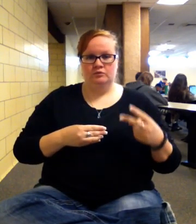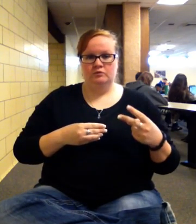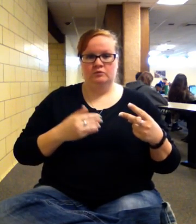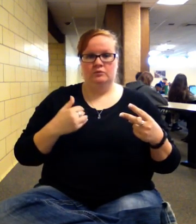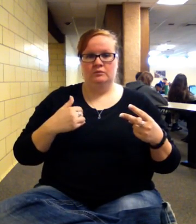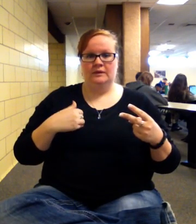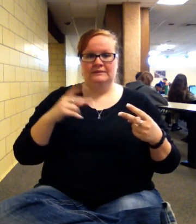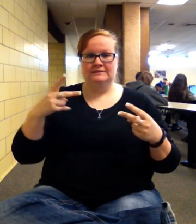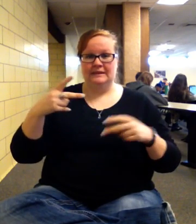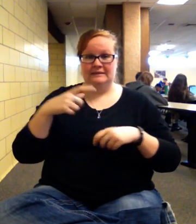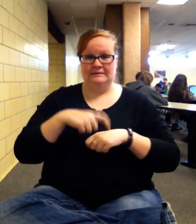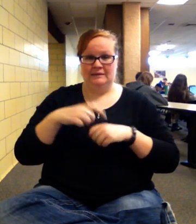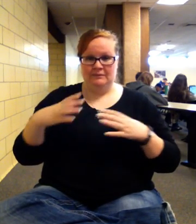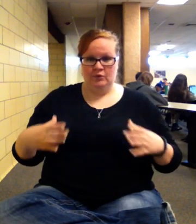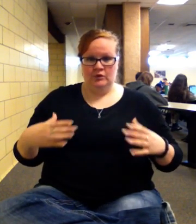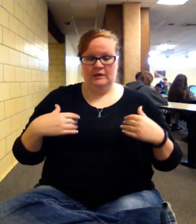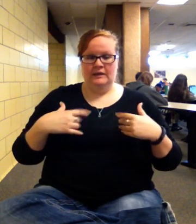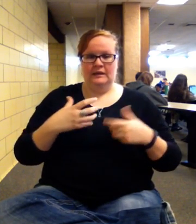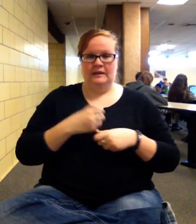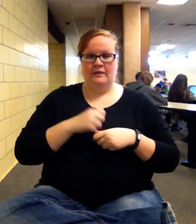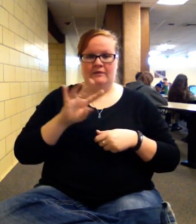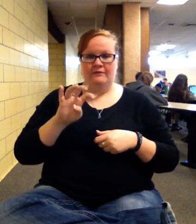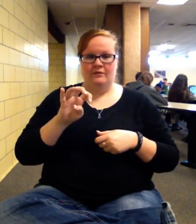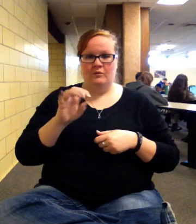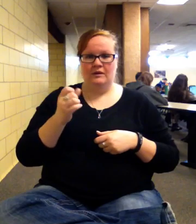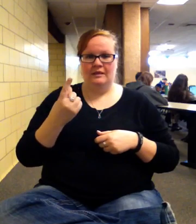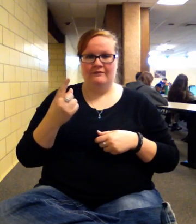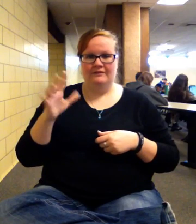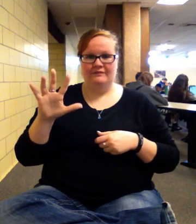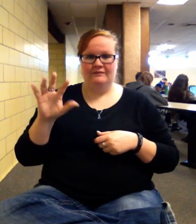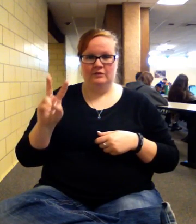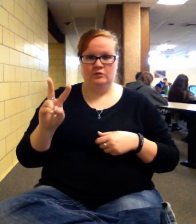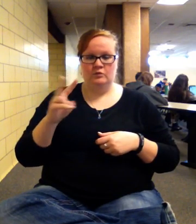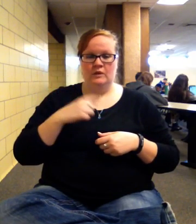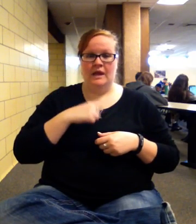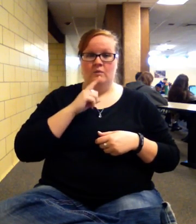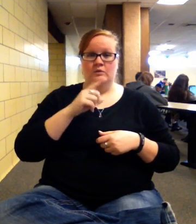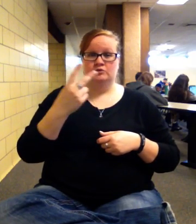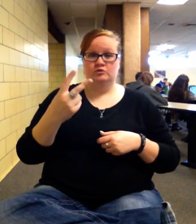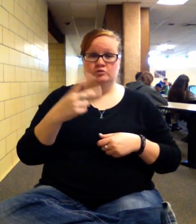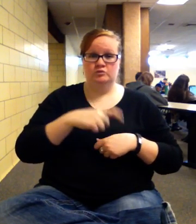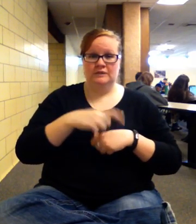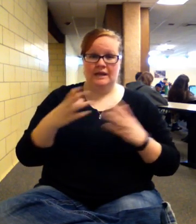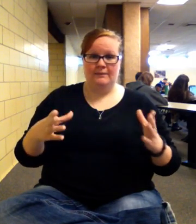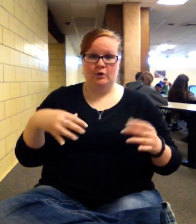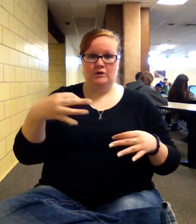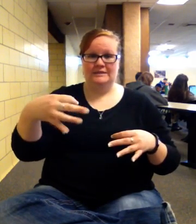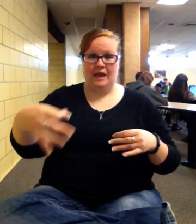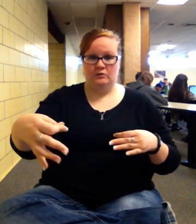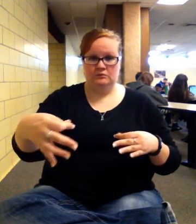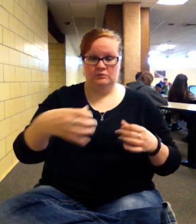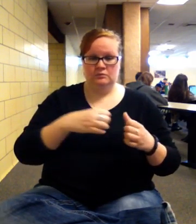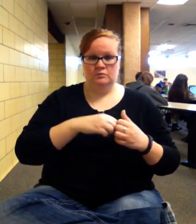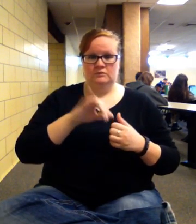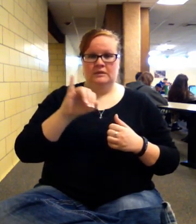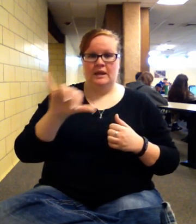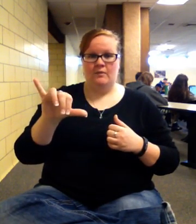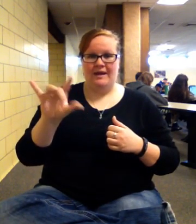period, the 480, the way I got the 411.52, was I was two periods out with an IY of 8, future value